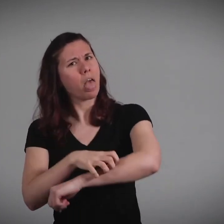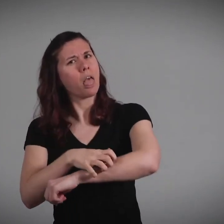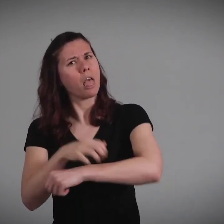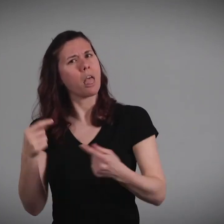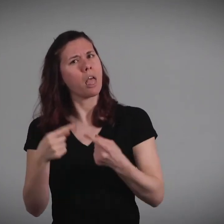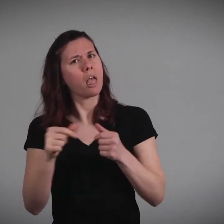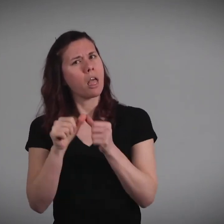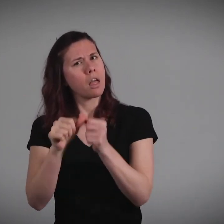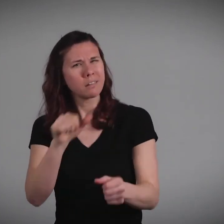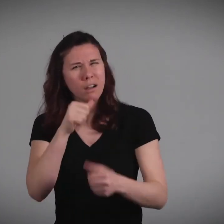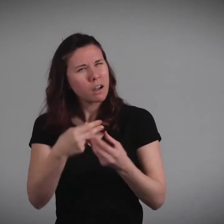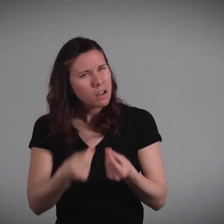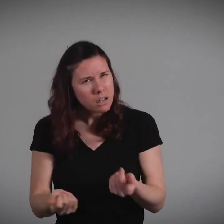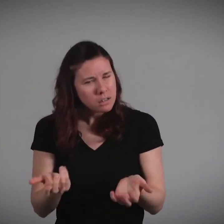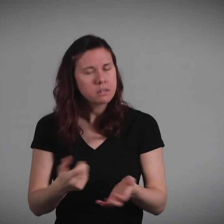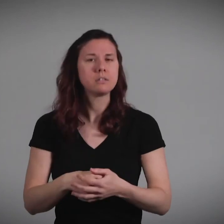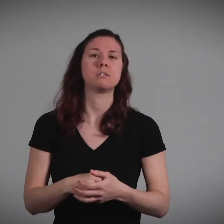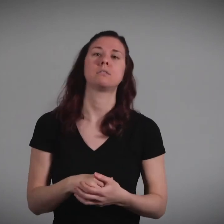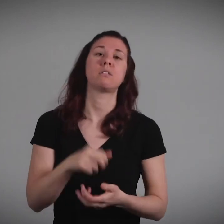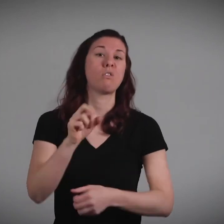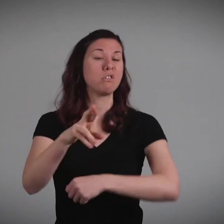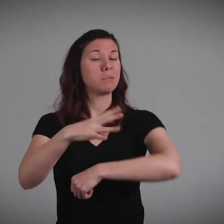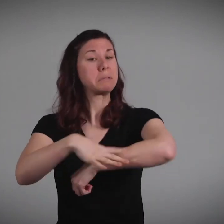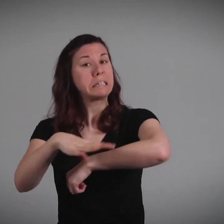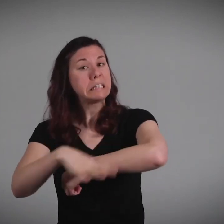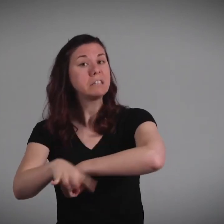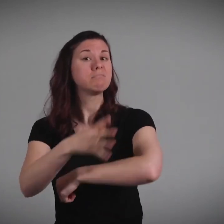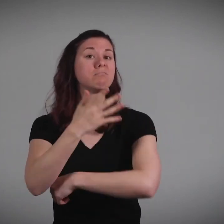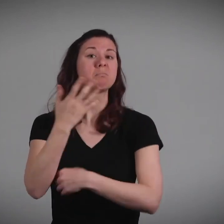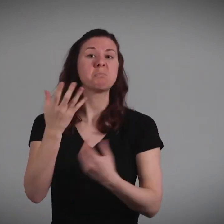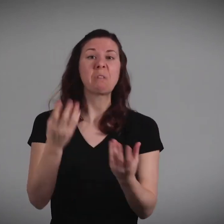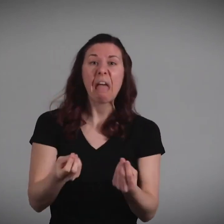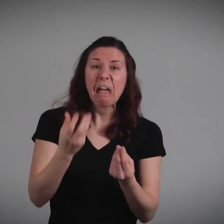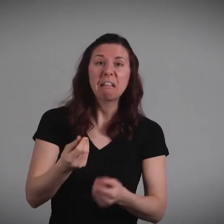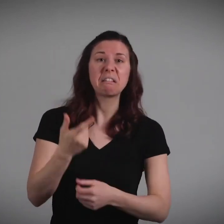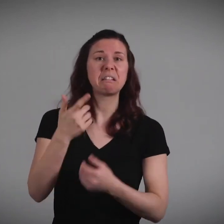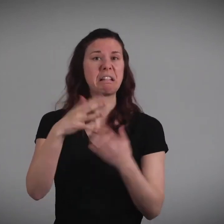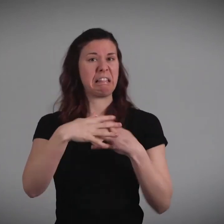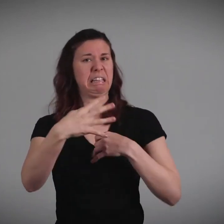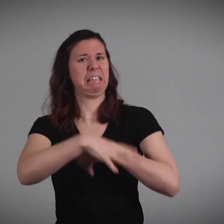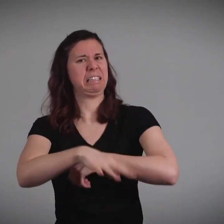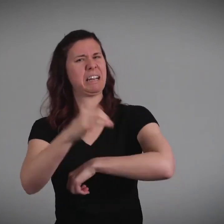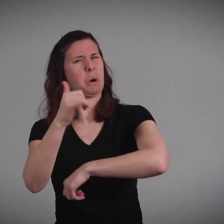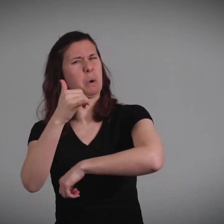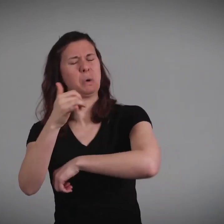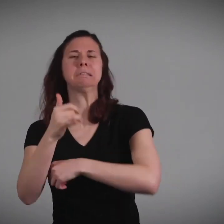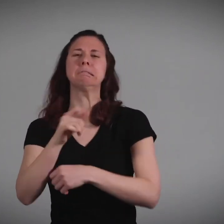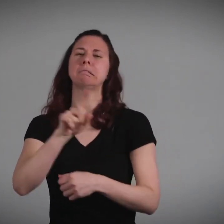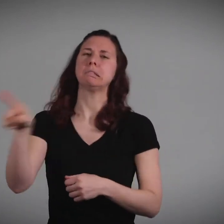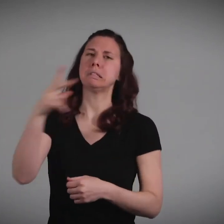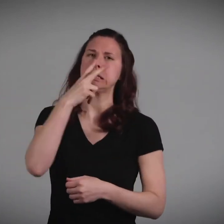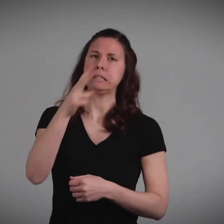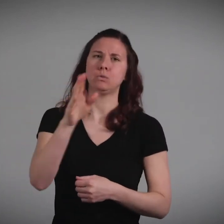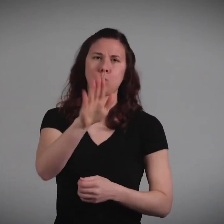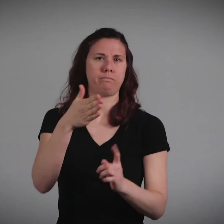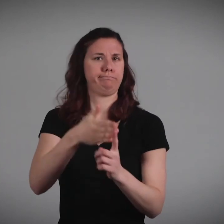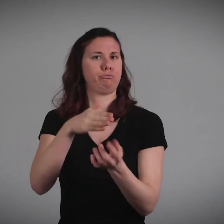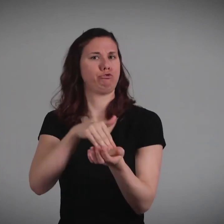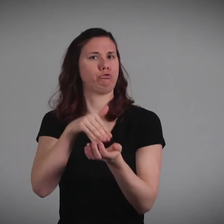laceration is still red and doesn't seem to be improving, see your doctor. If it's still bleeding or seems wet with yellow liquid, see the